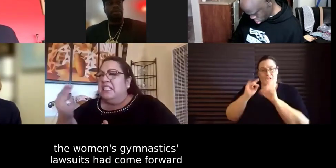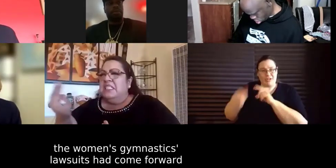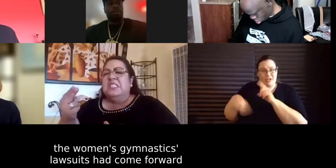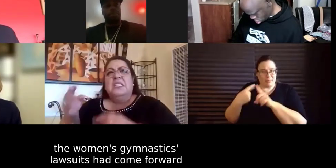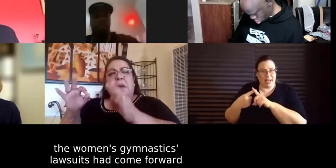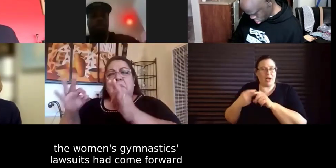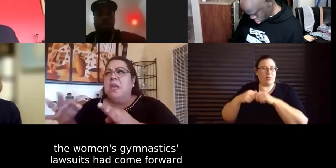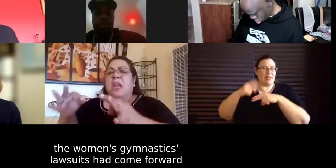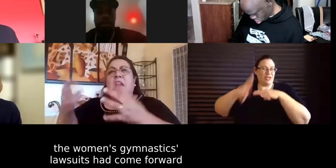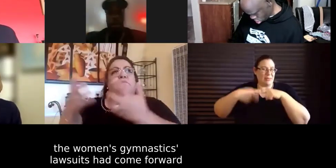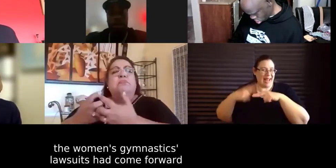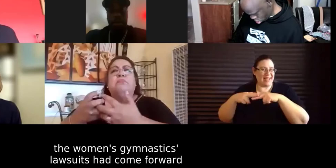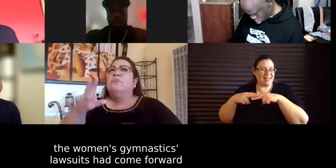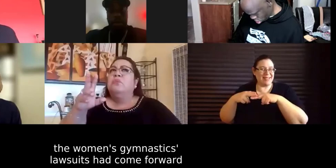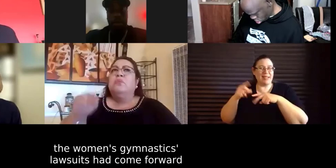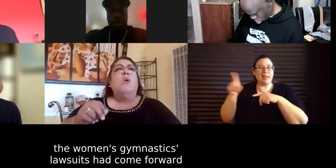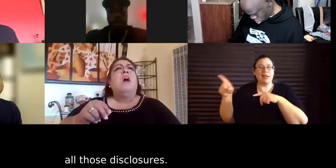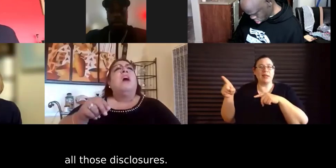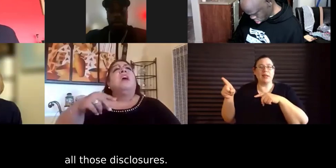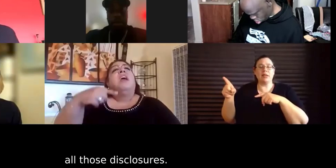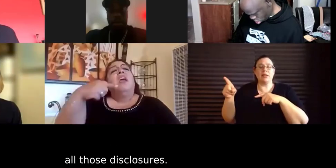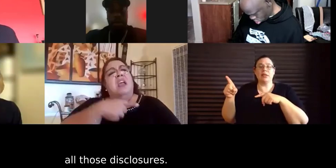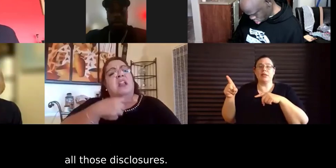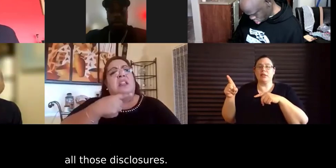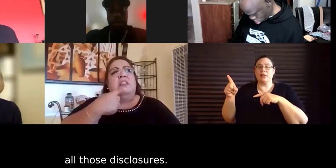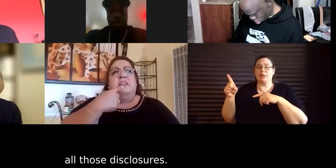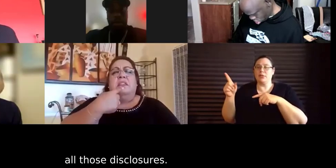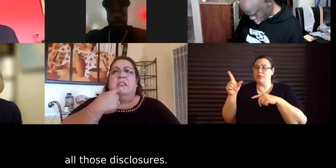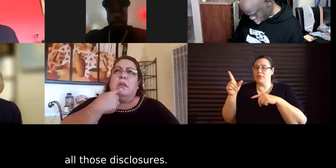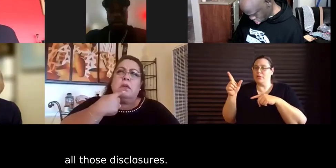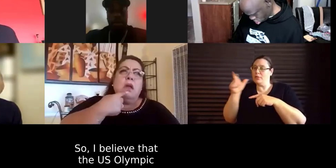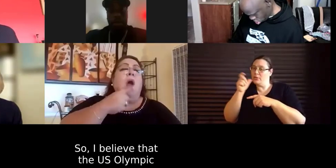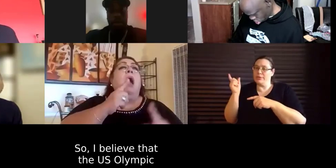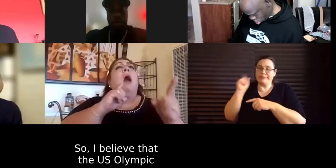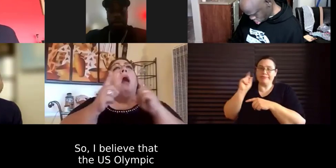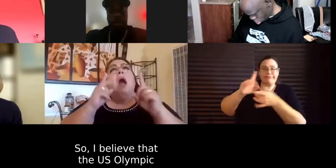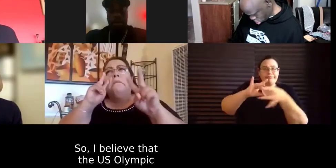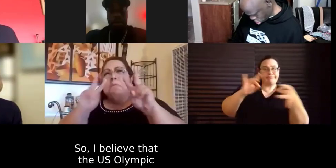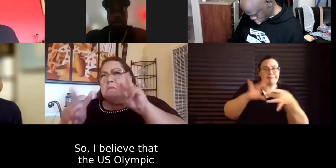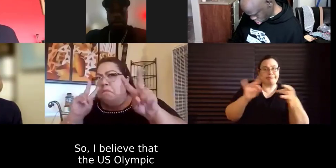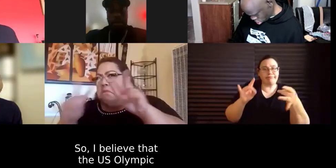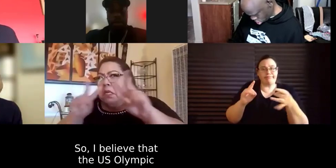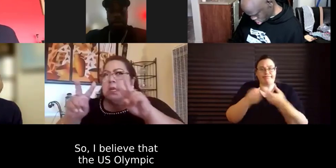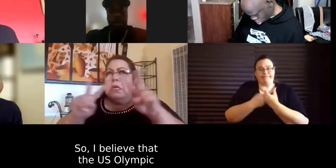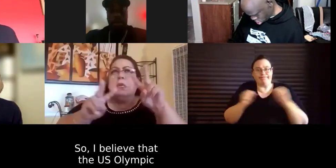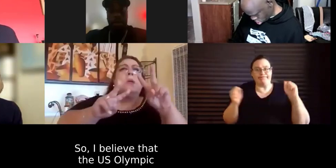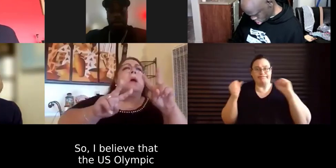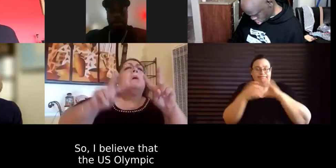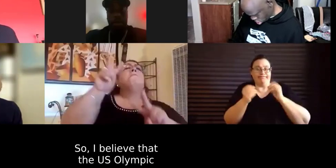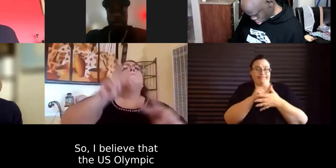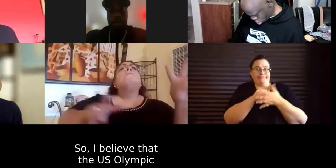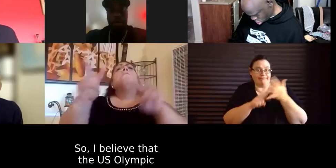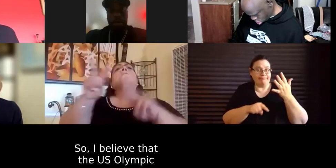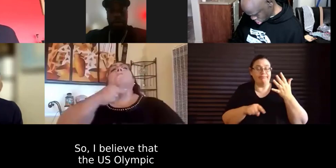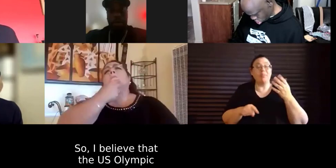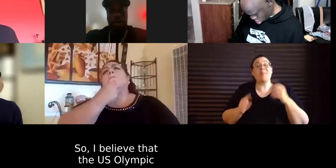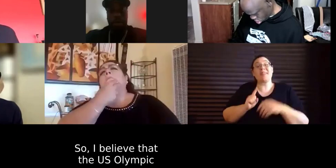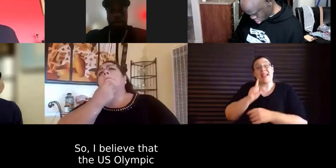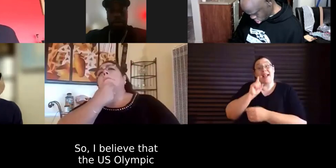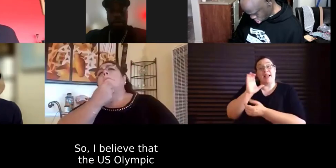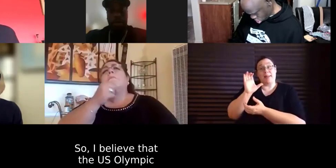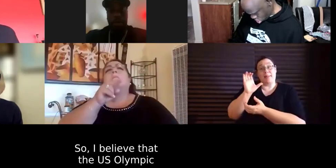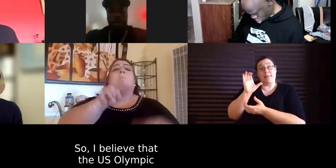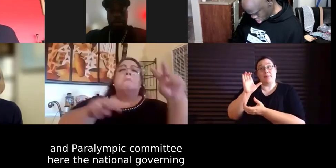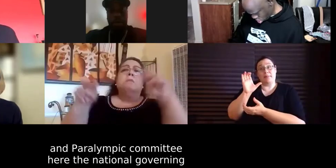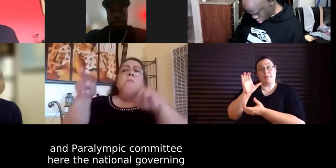lawsuits that had come forward and all of those disclosures and and so i believe that the